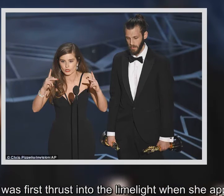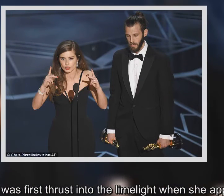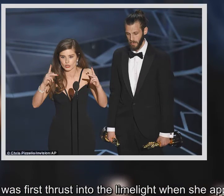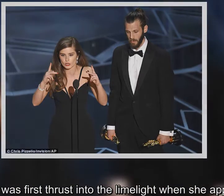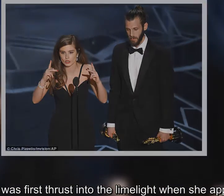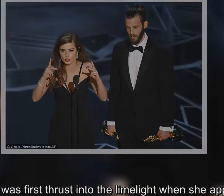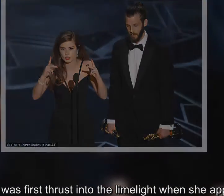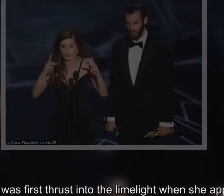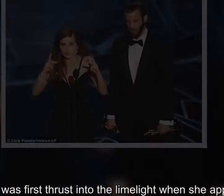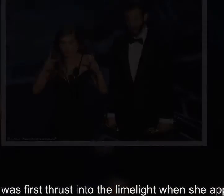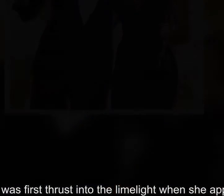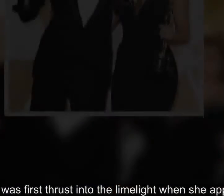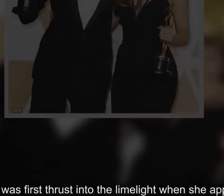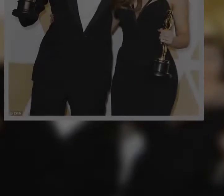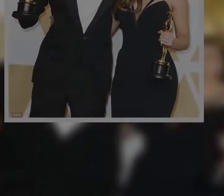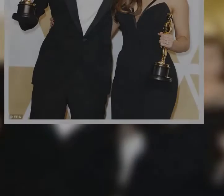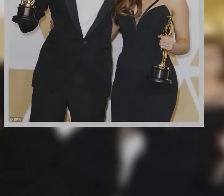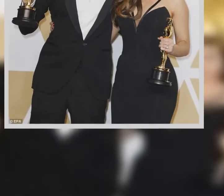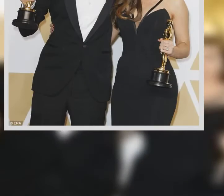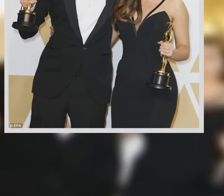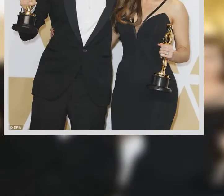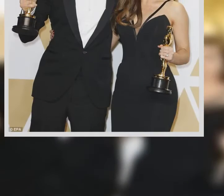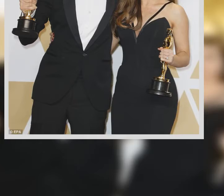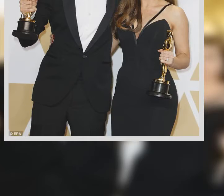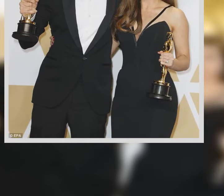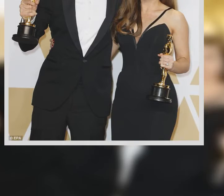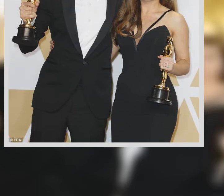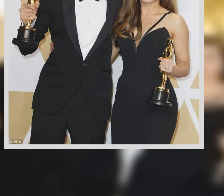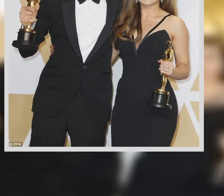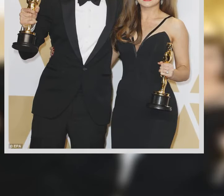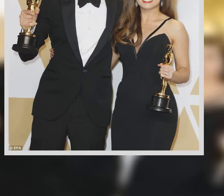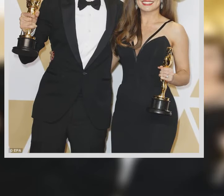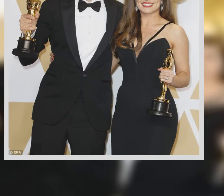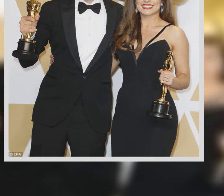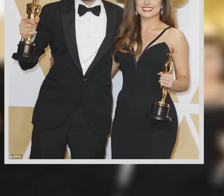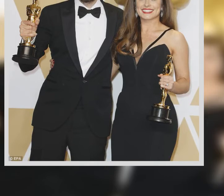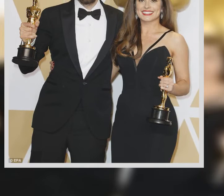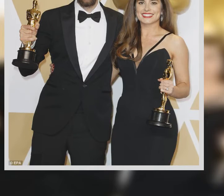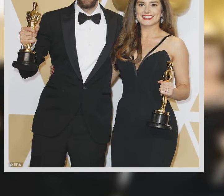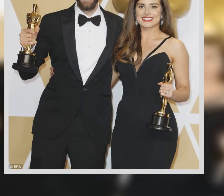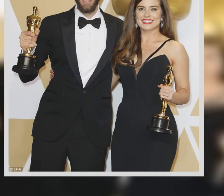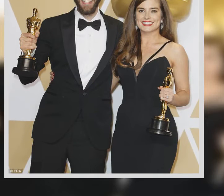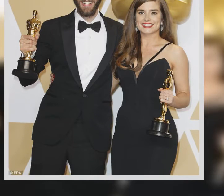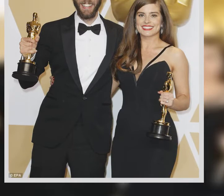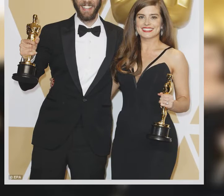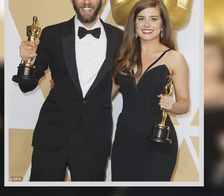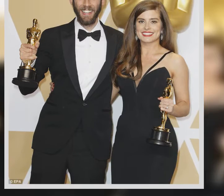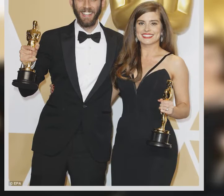Following Shunton's touching sign speech, hundreds of viewers took to social media.